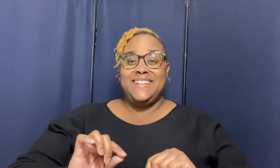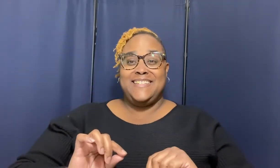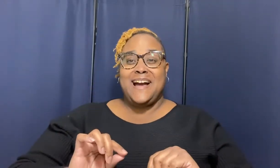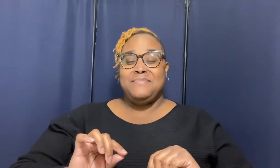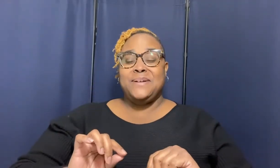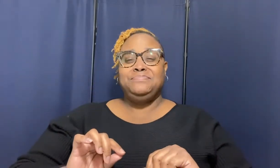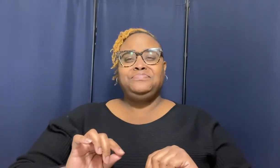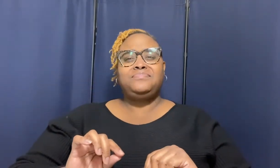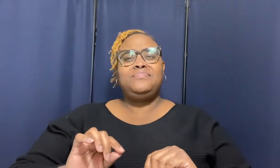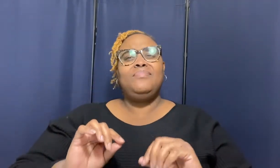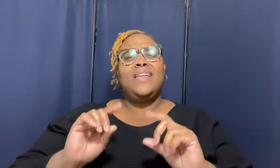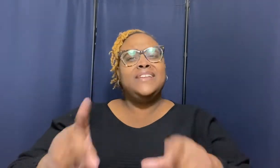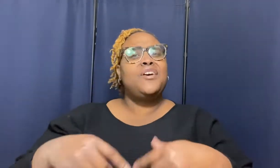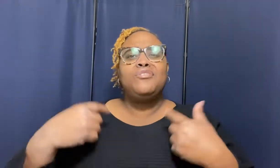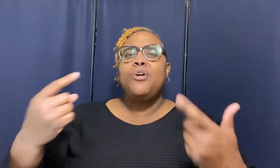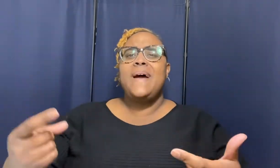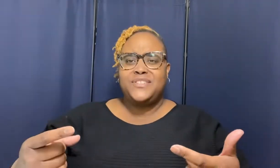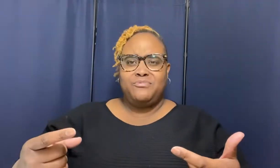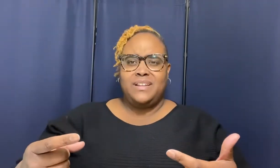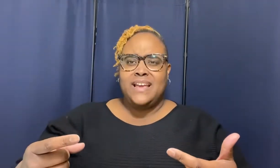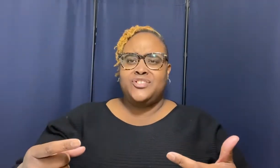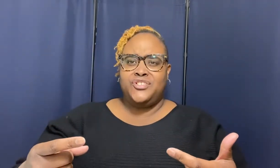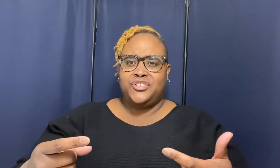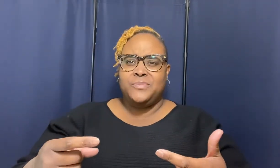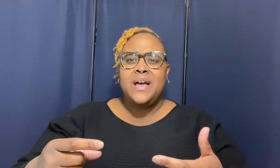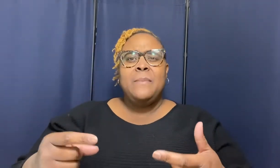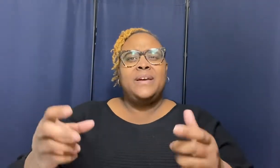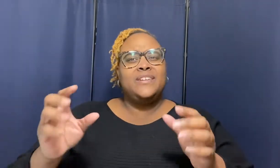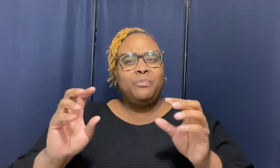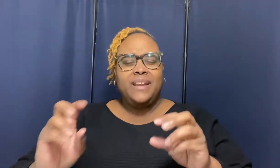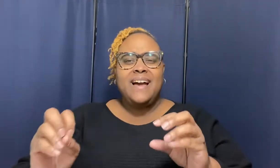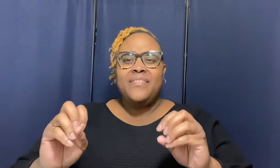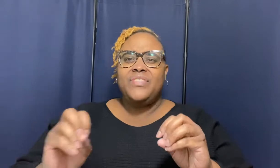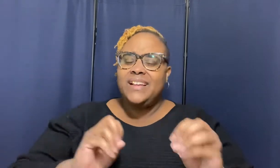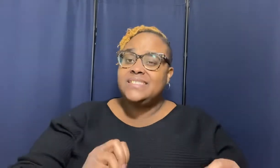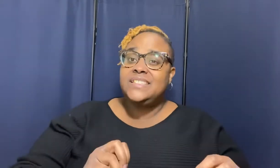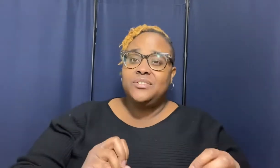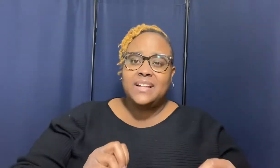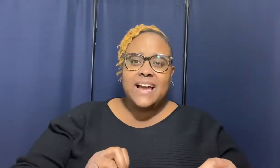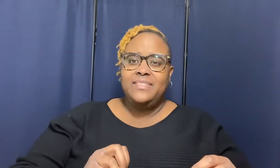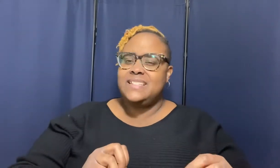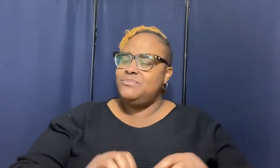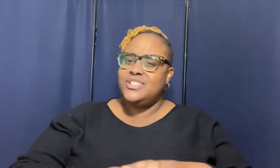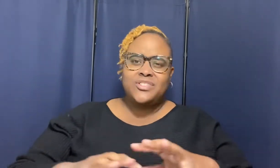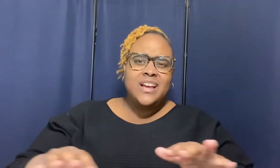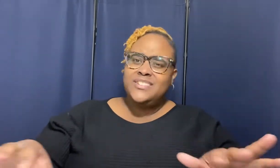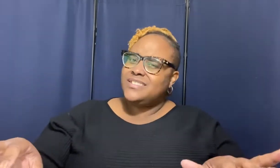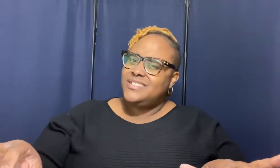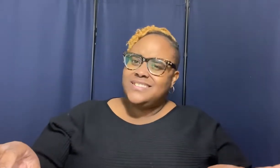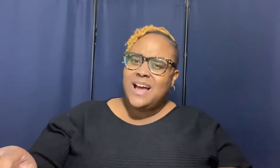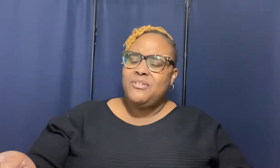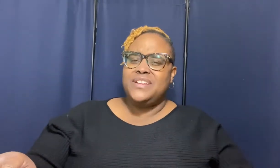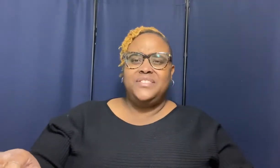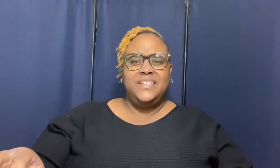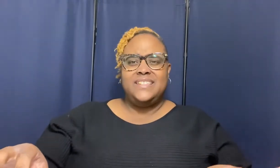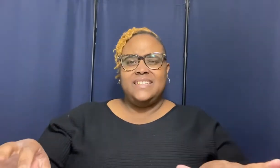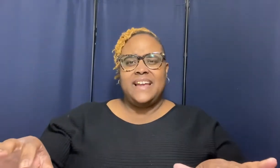the topic it's gonna go back to relationship because when there are things in your life listen i'm just just just talking to you today